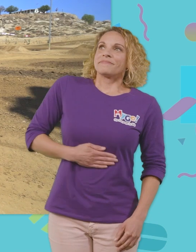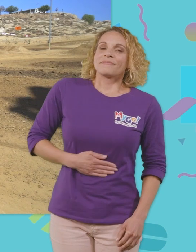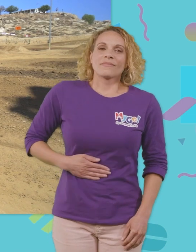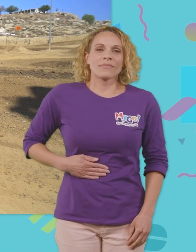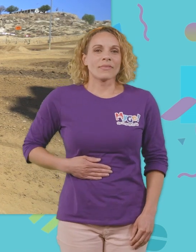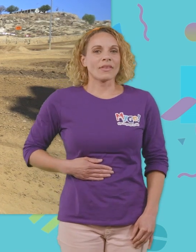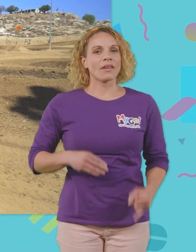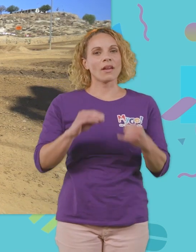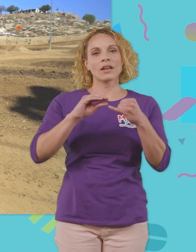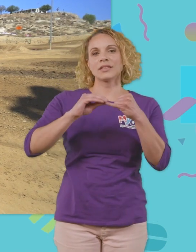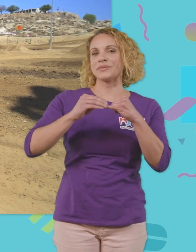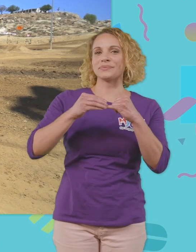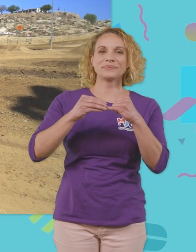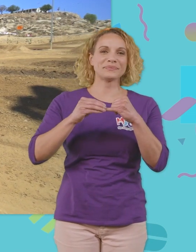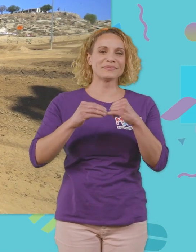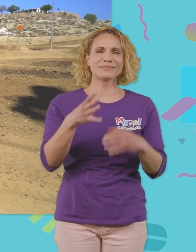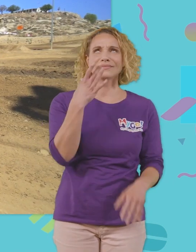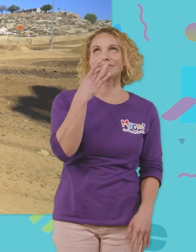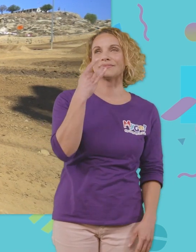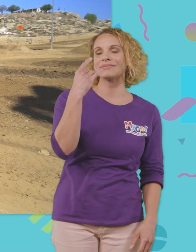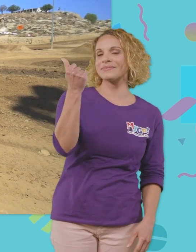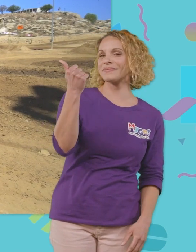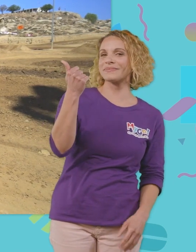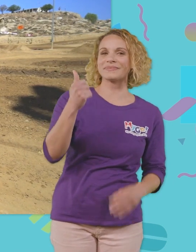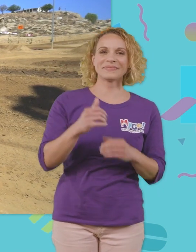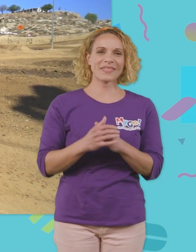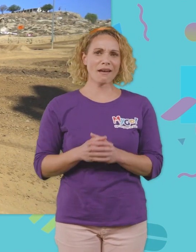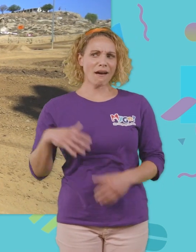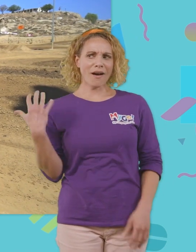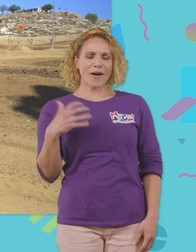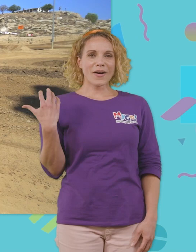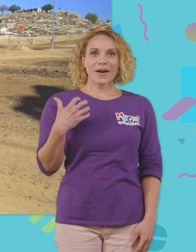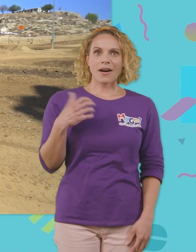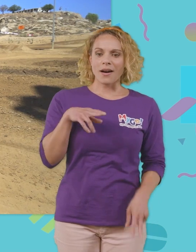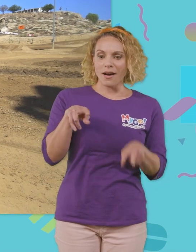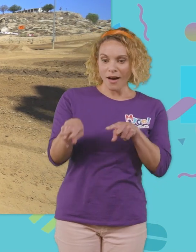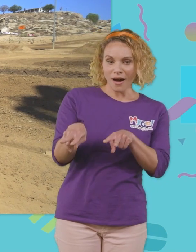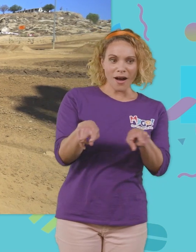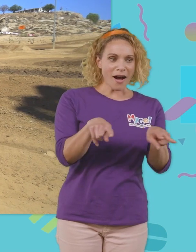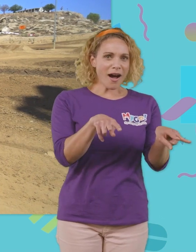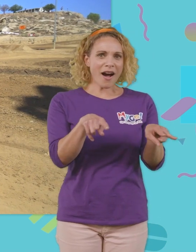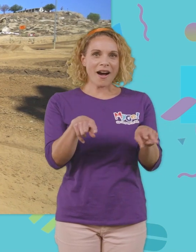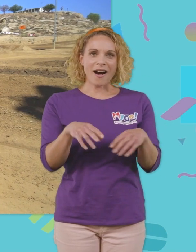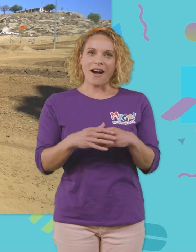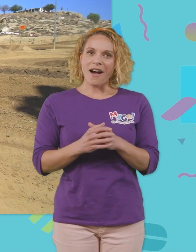cherries are so tasty whoa look at them they're like red